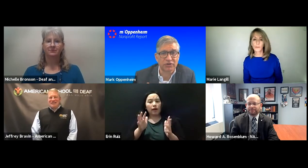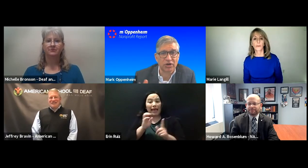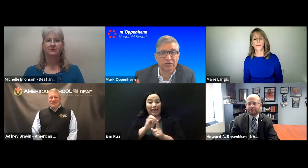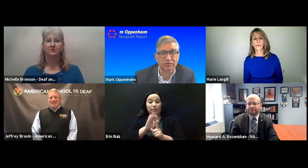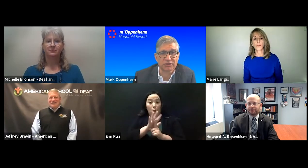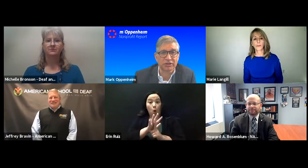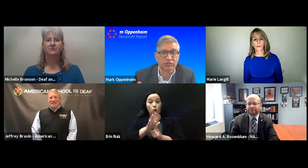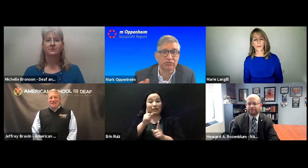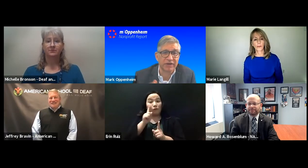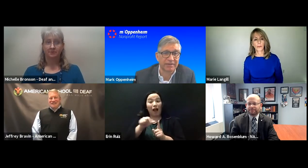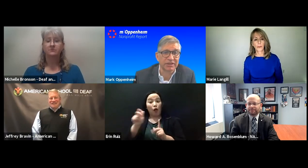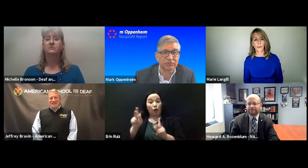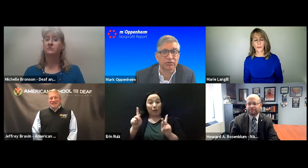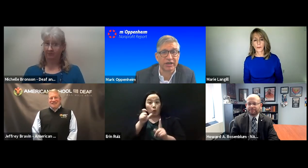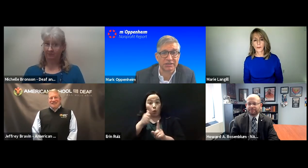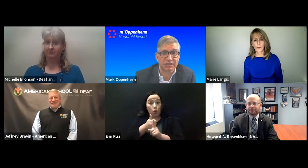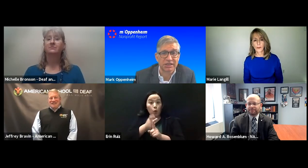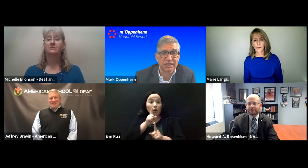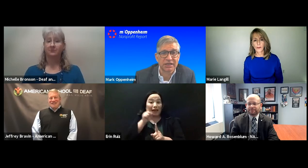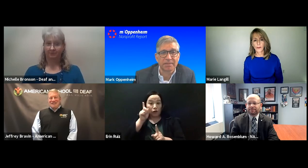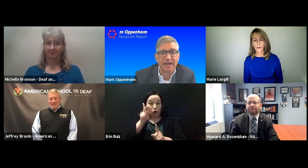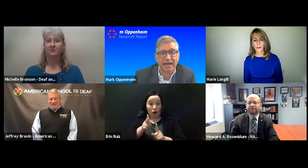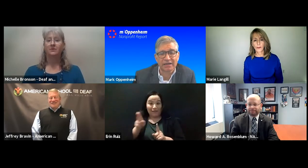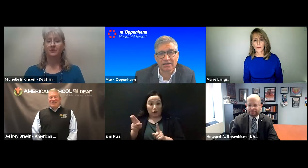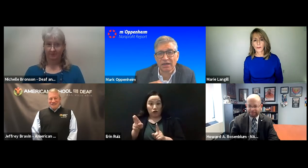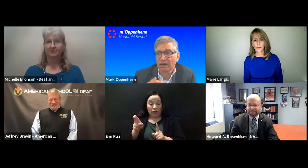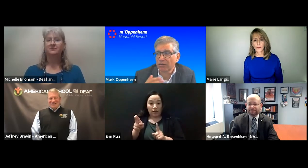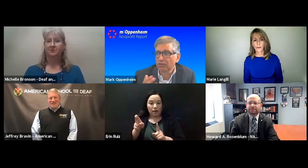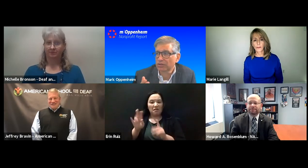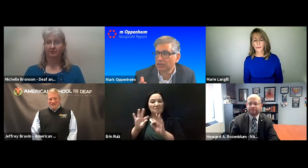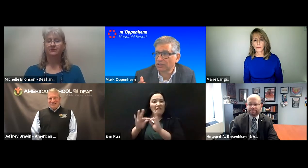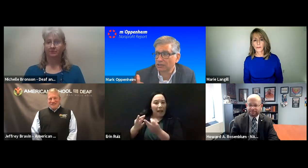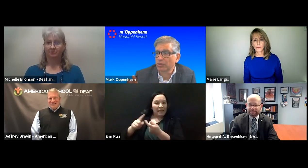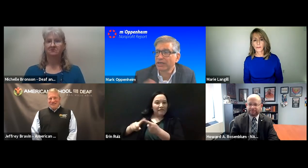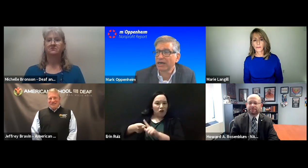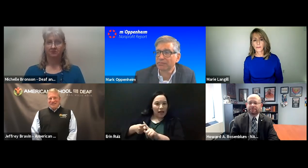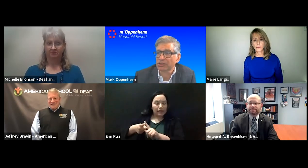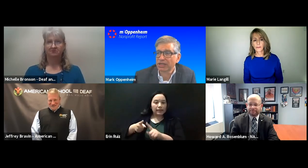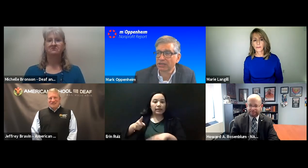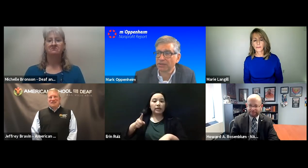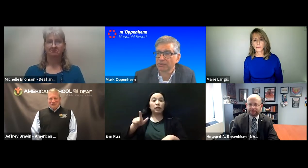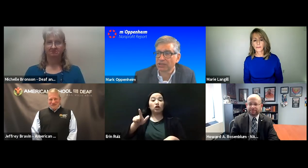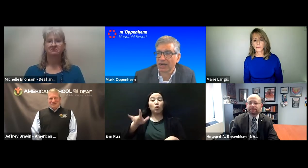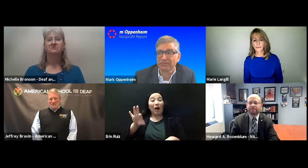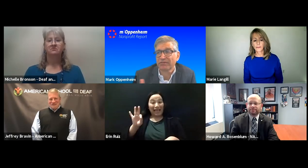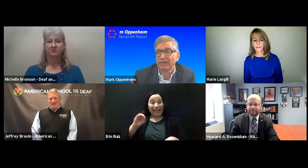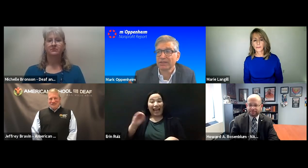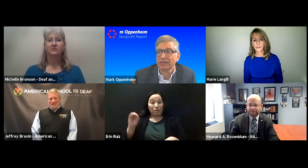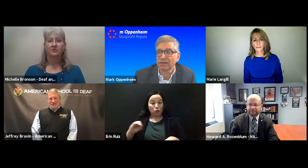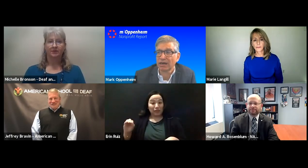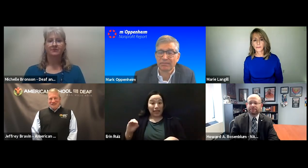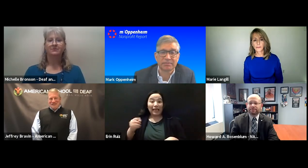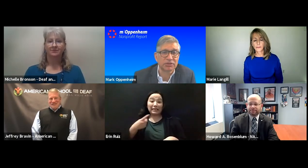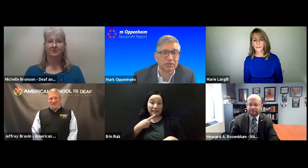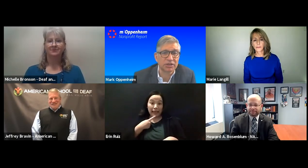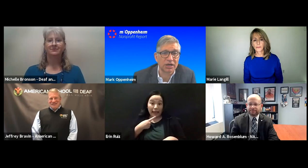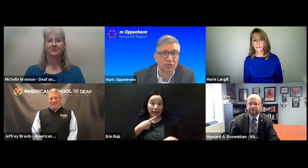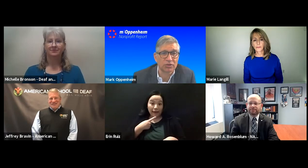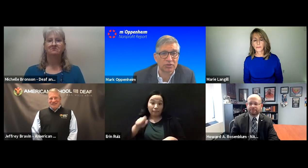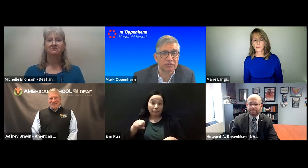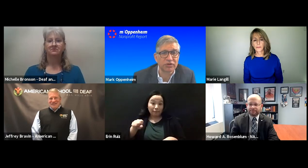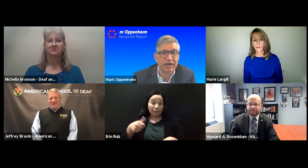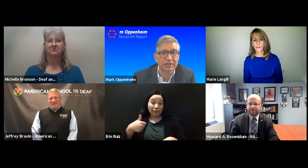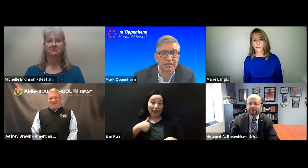are deaf or hard of hearing through family and friends. And 29% of the people said, I have a family member